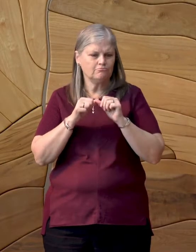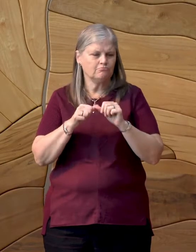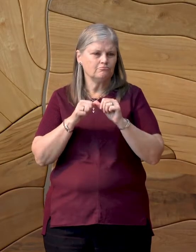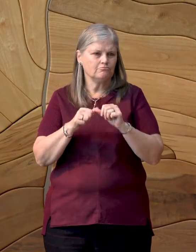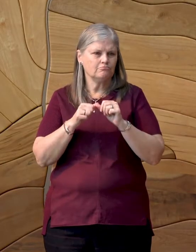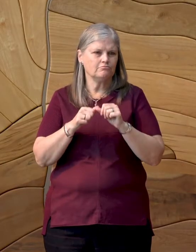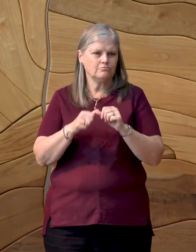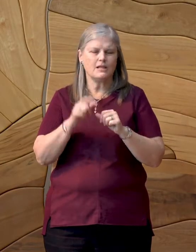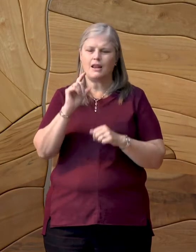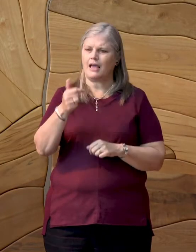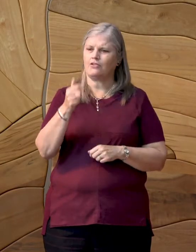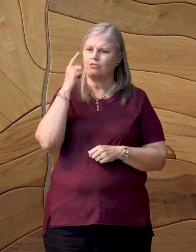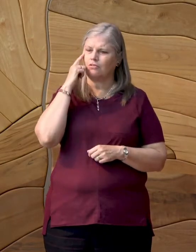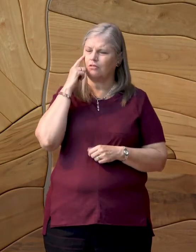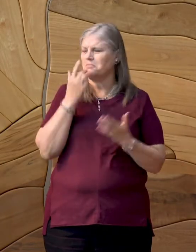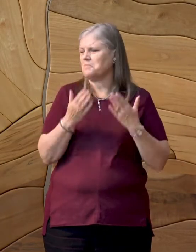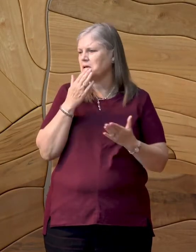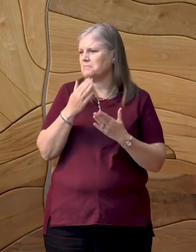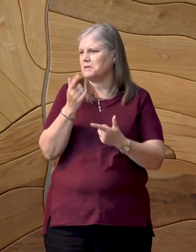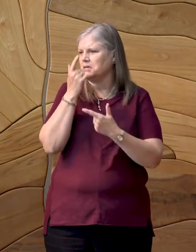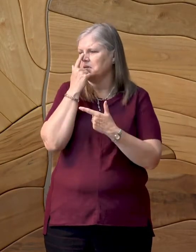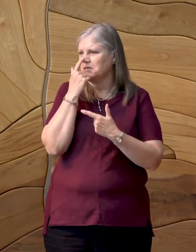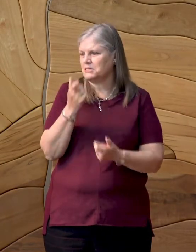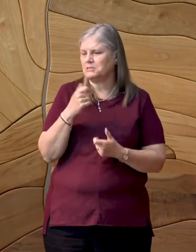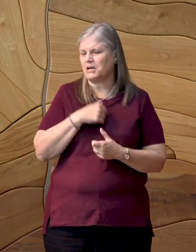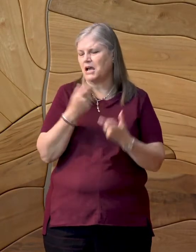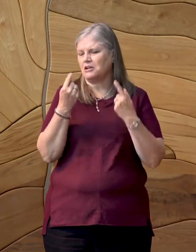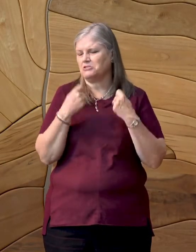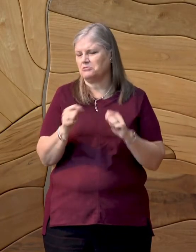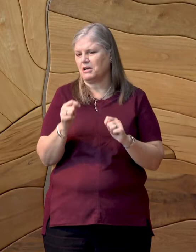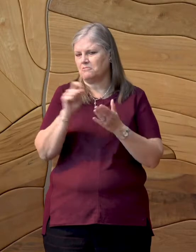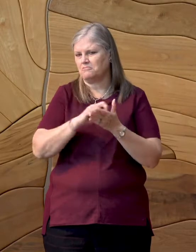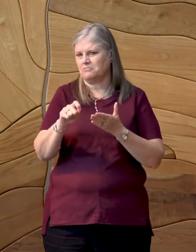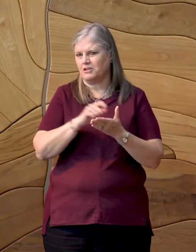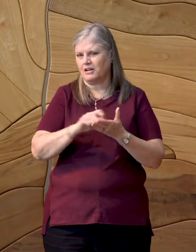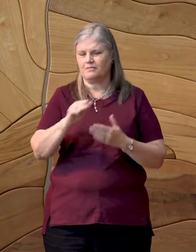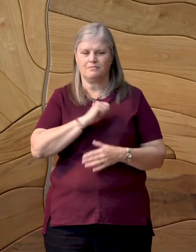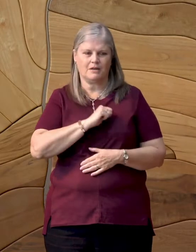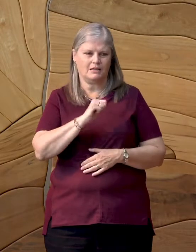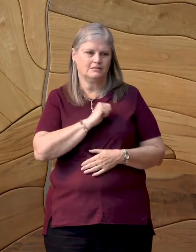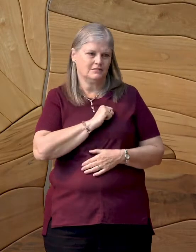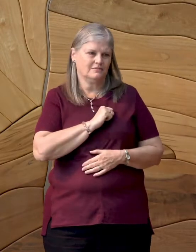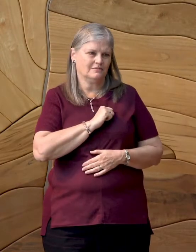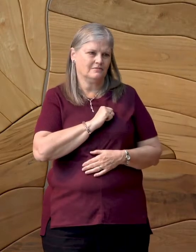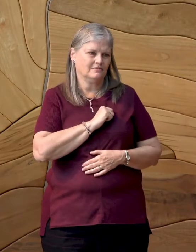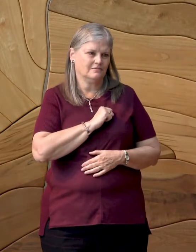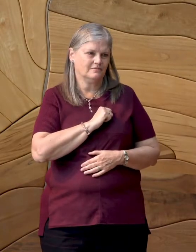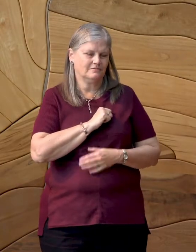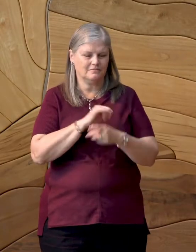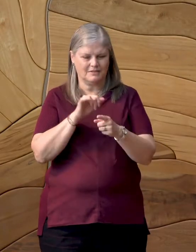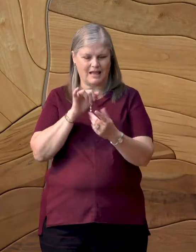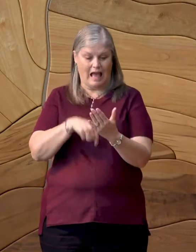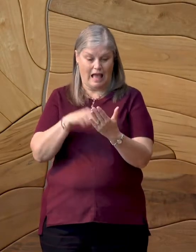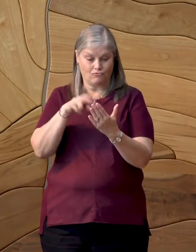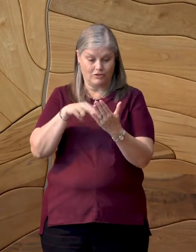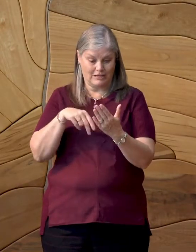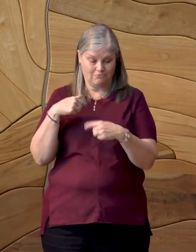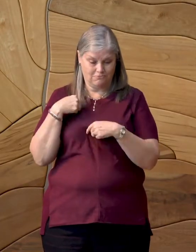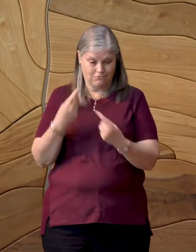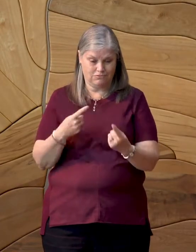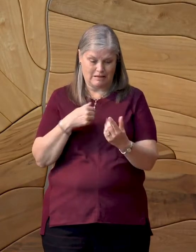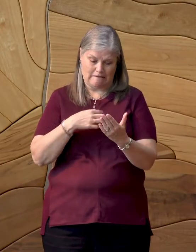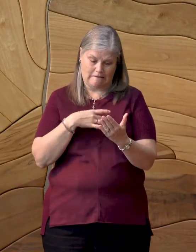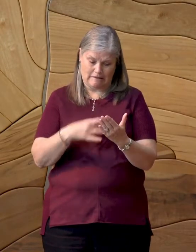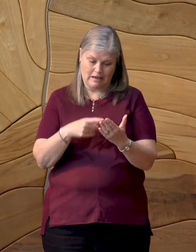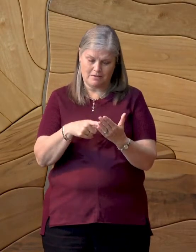along the line, we thought it might be interesting to try our hand at writing the kind of thing we had been reading and